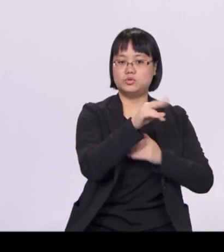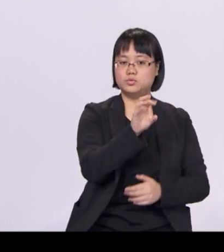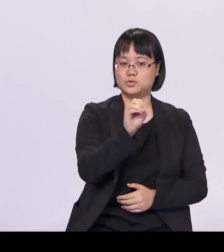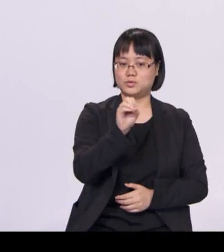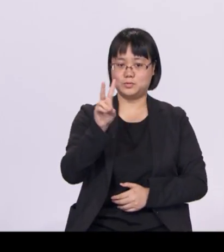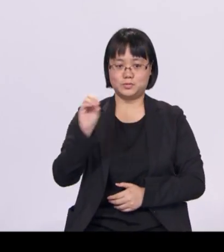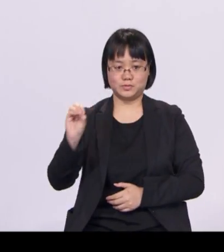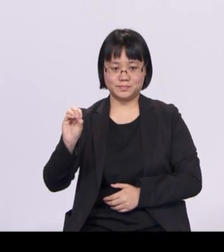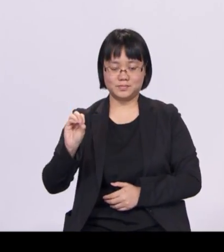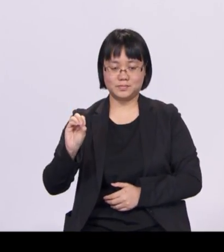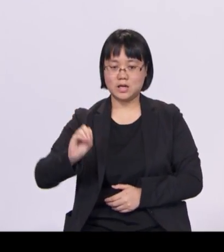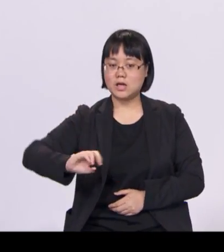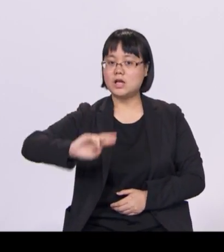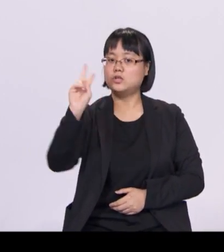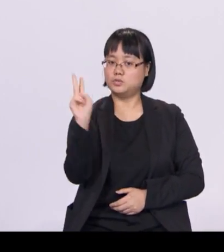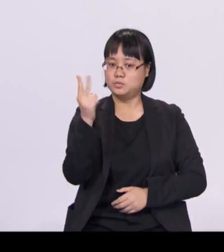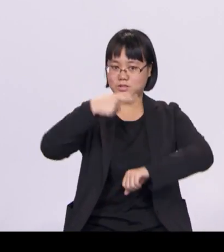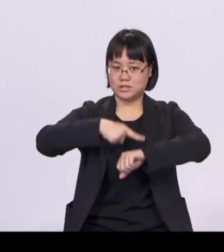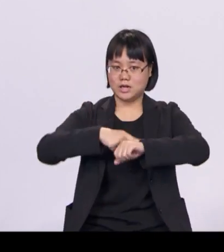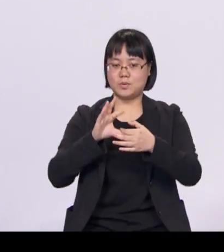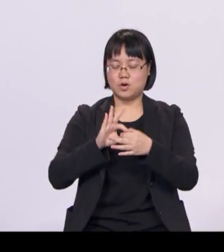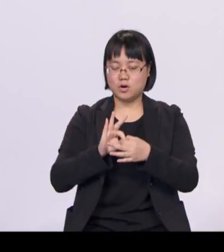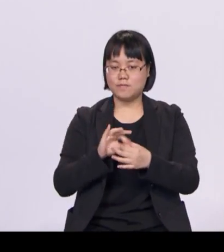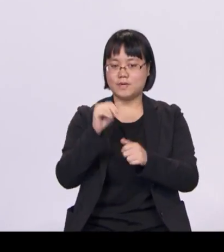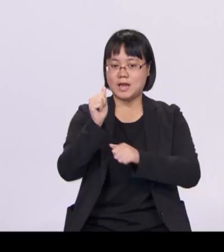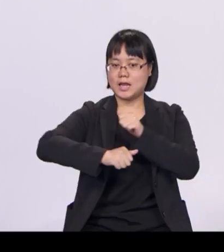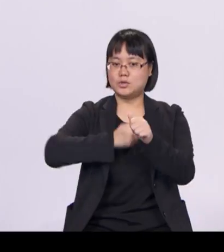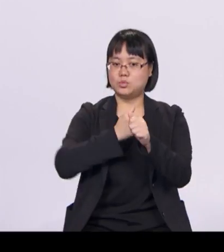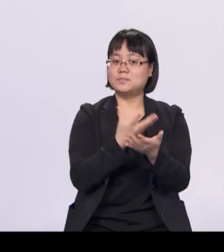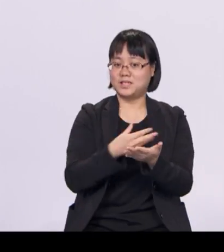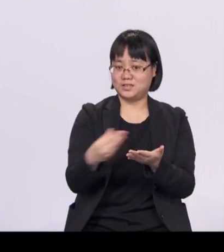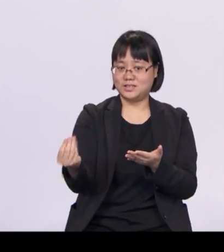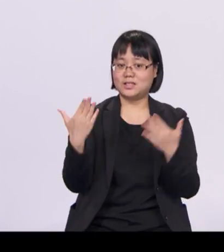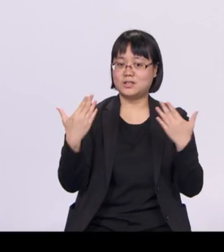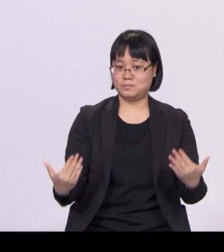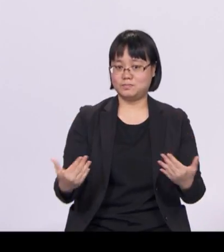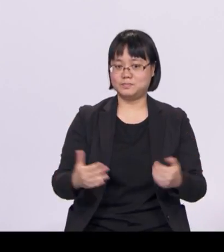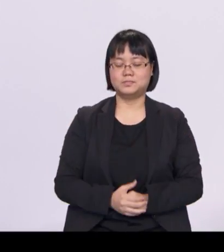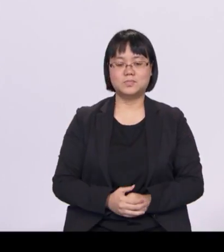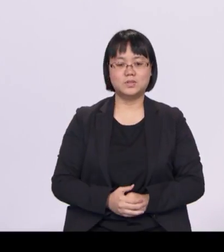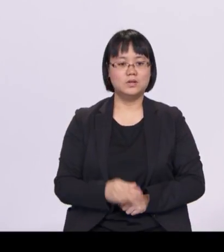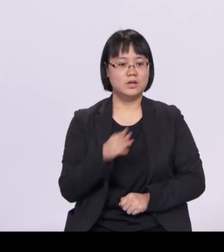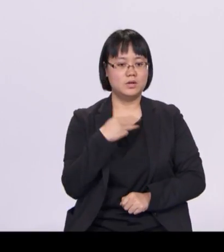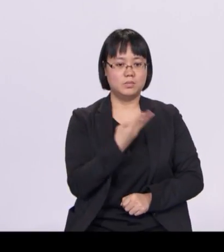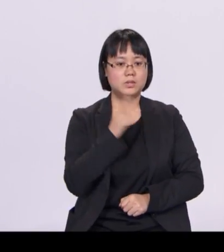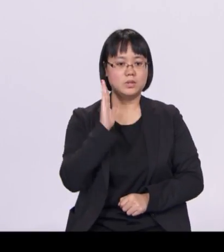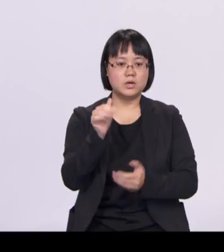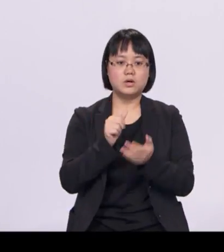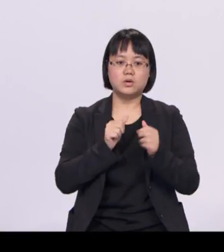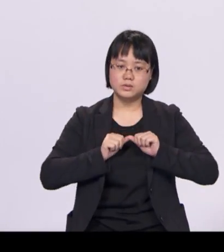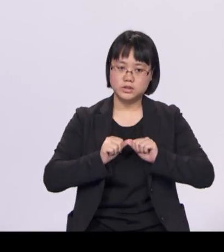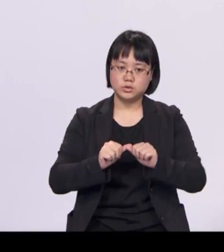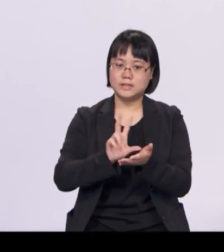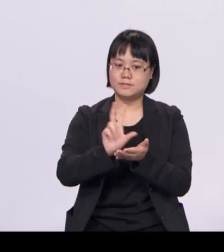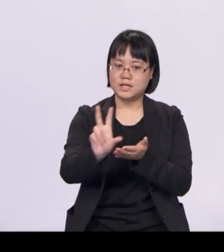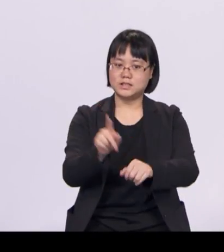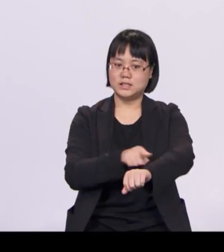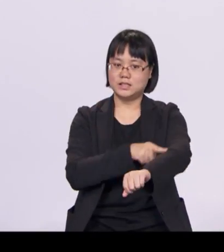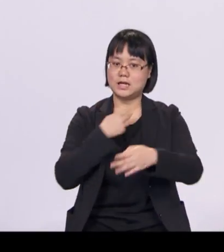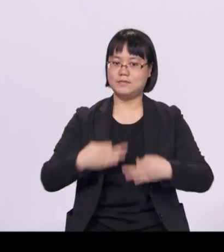double of our annual spending now. We continue to invest in lifelong learning, to help Singaporeans re-skill